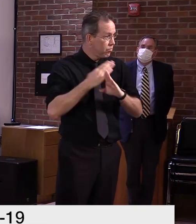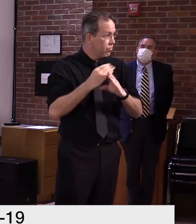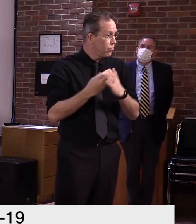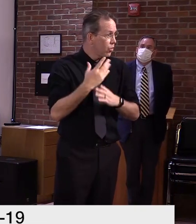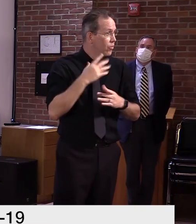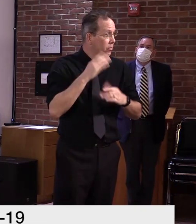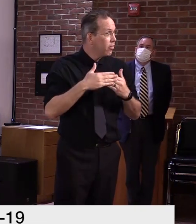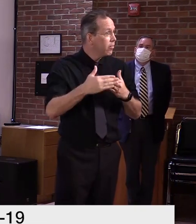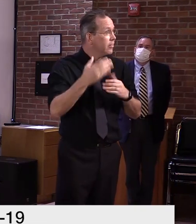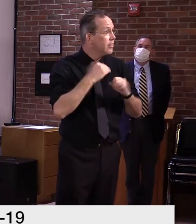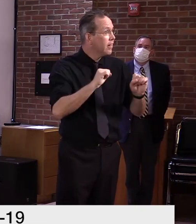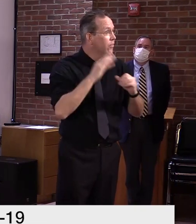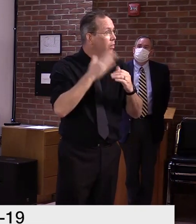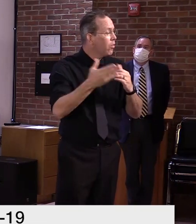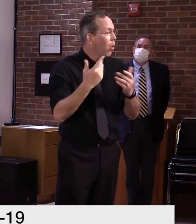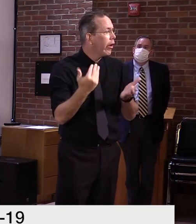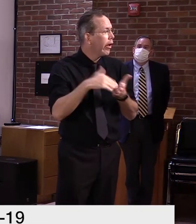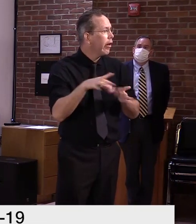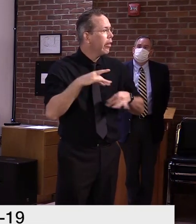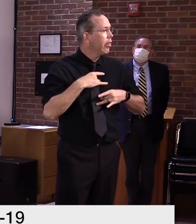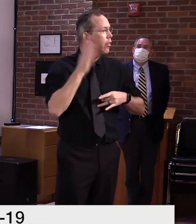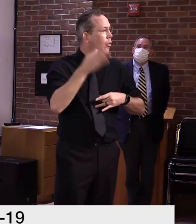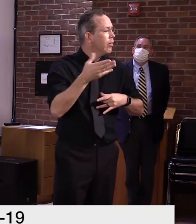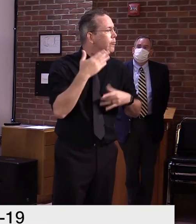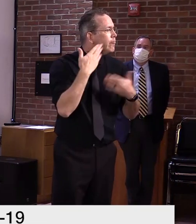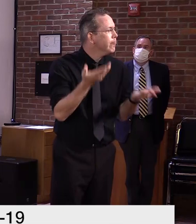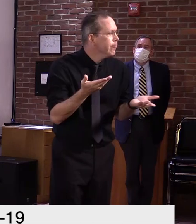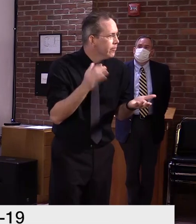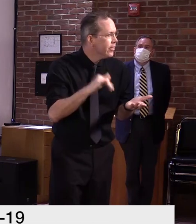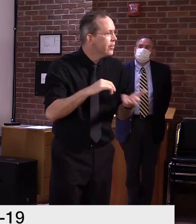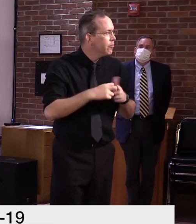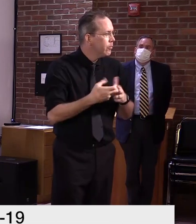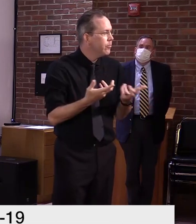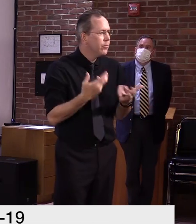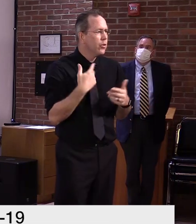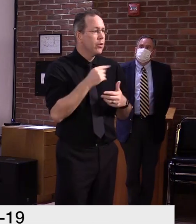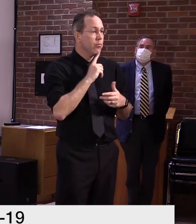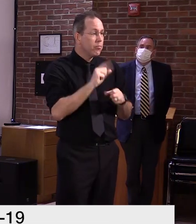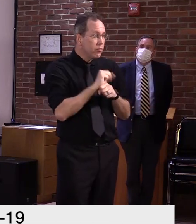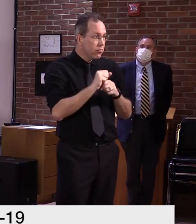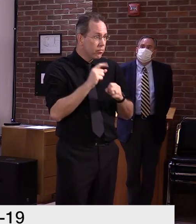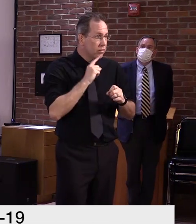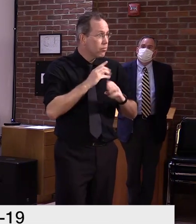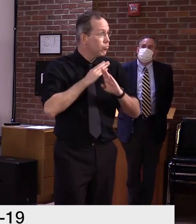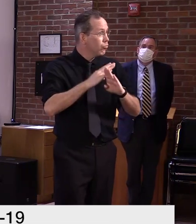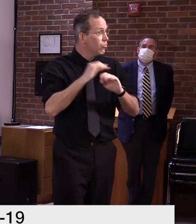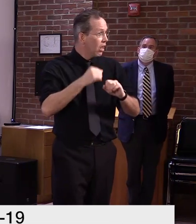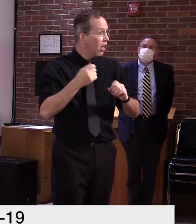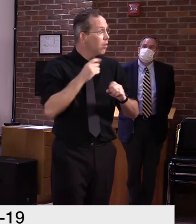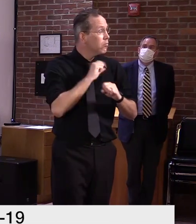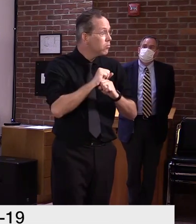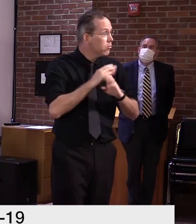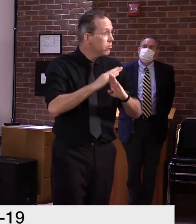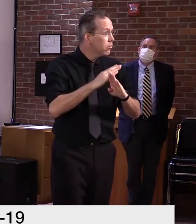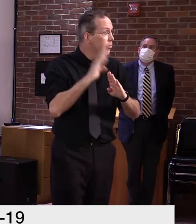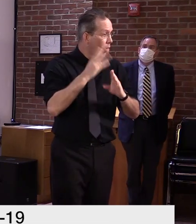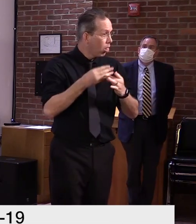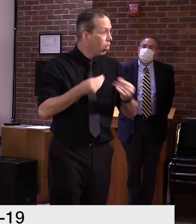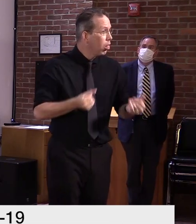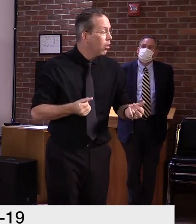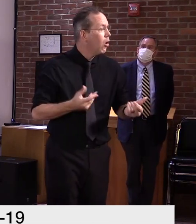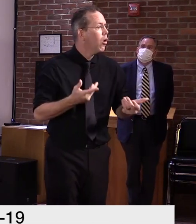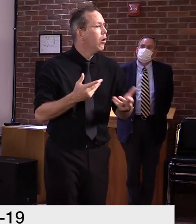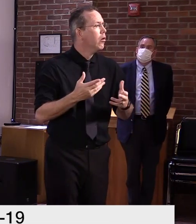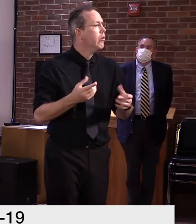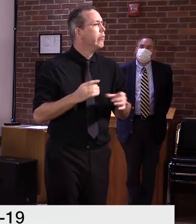or for, um, for how long they may be protective. Um, and we honestly just haven't had the resources to stand up that